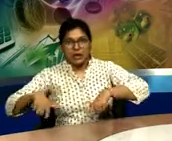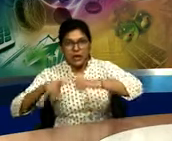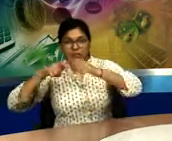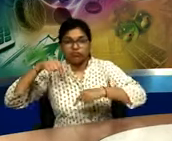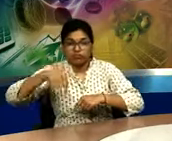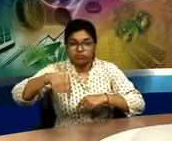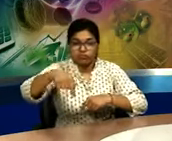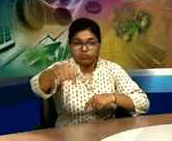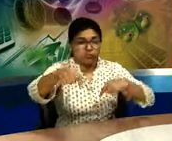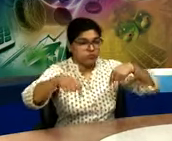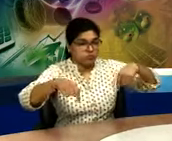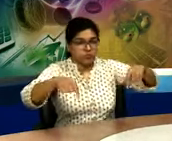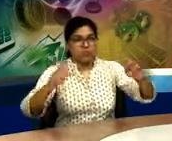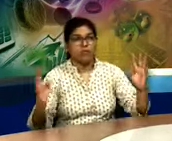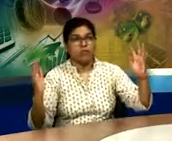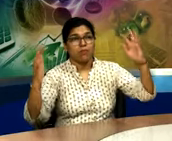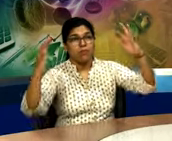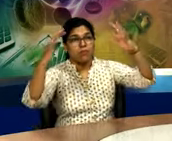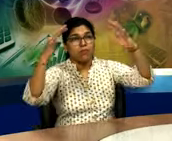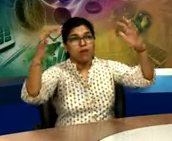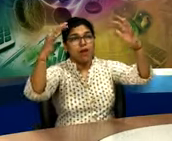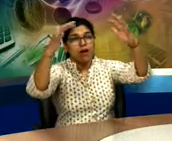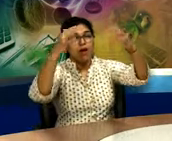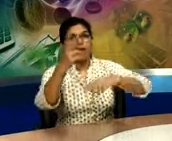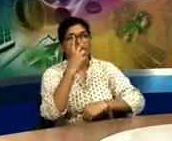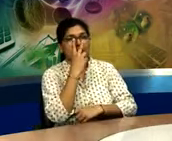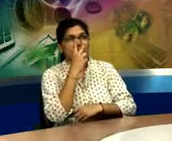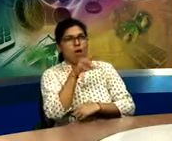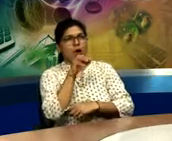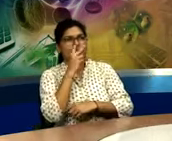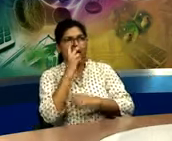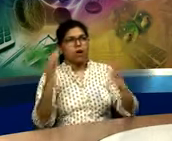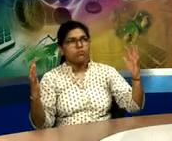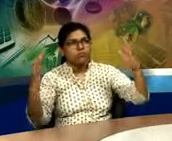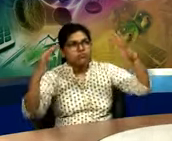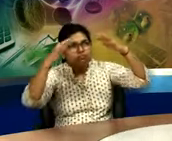It means. The shed of the tree.